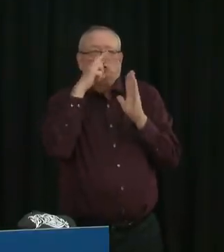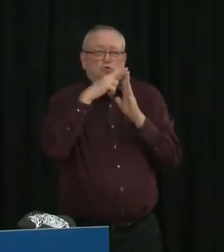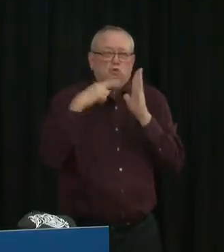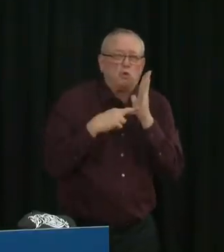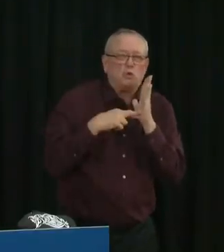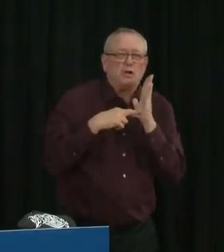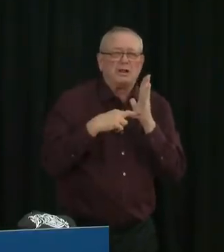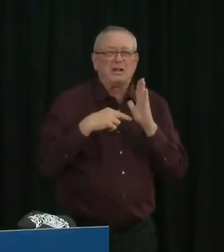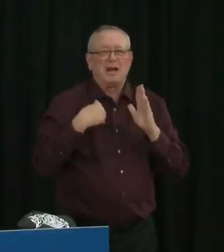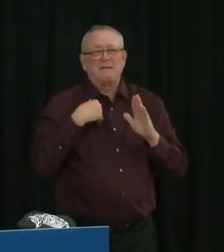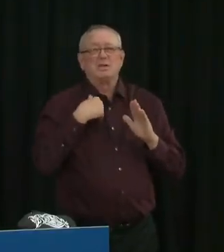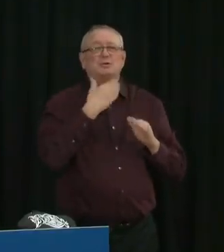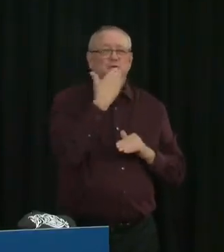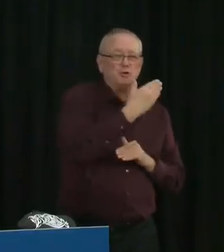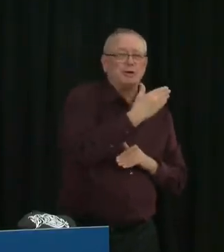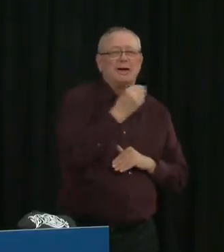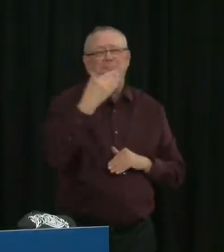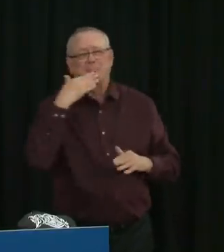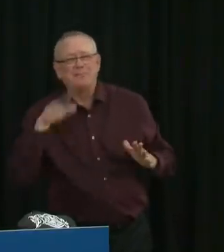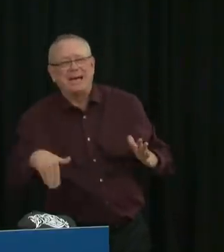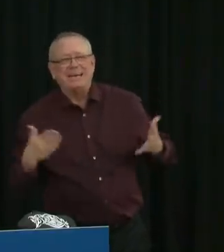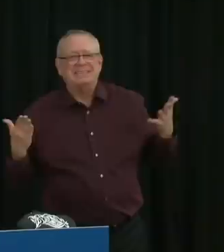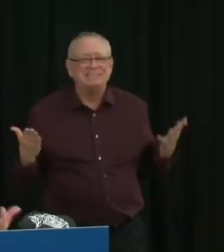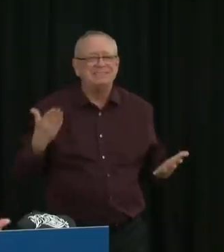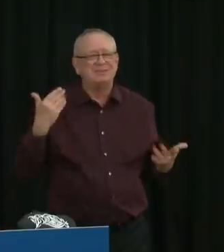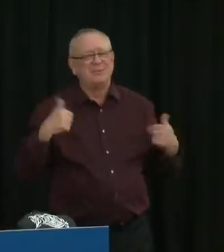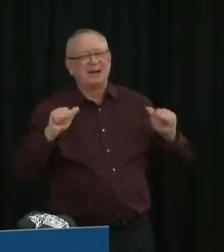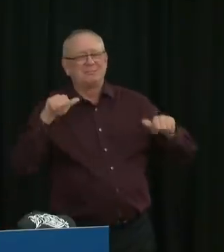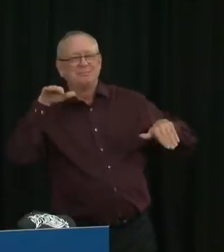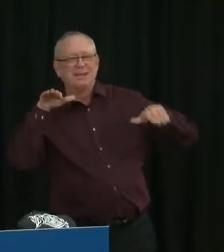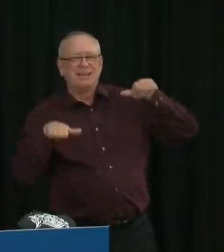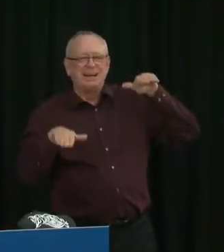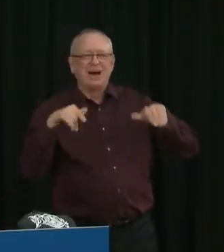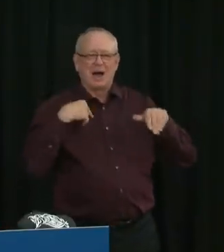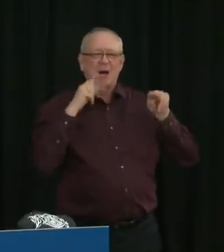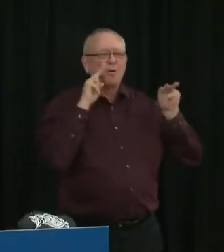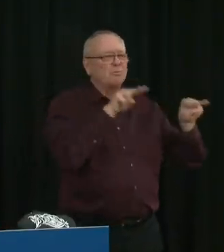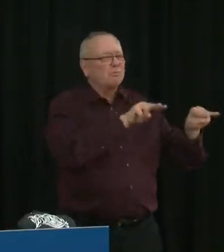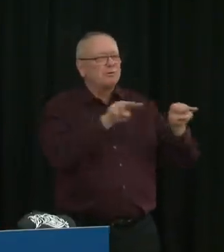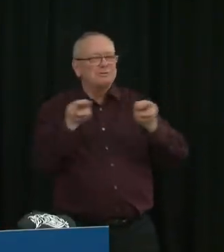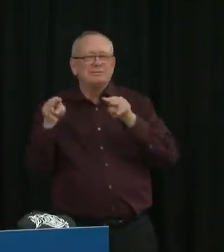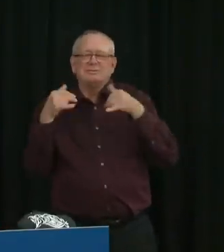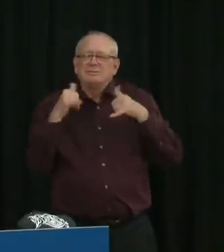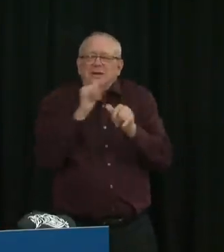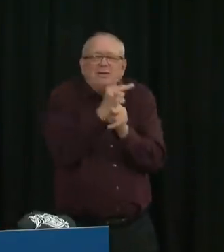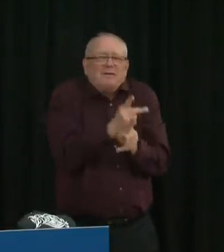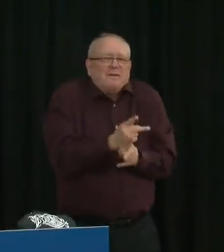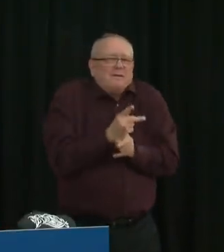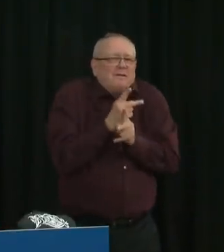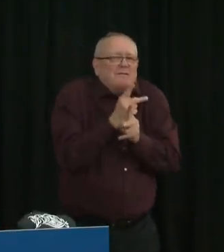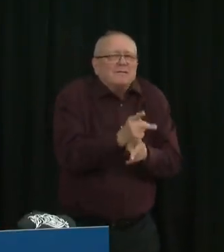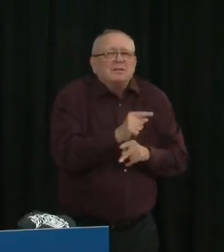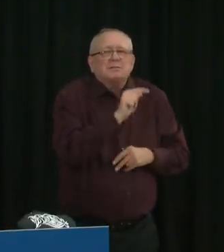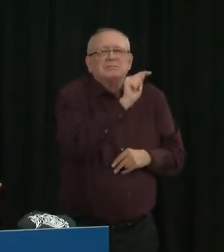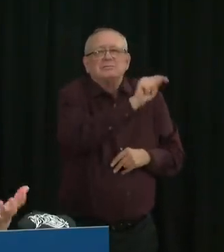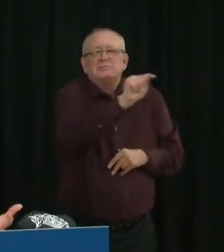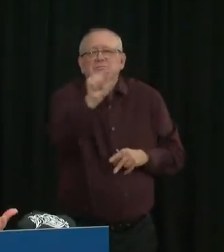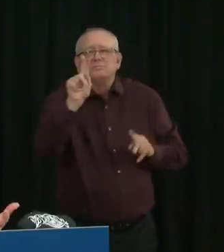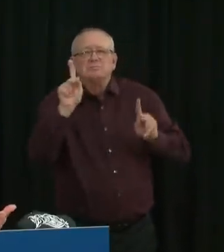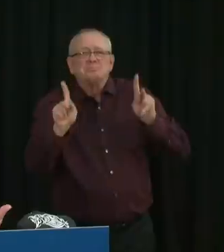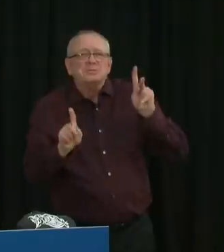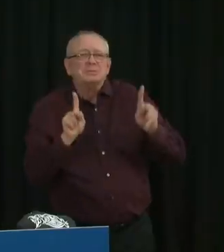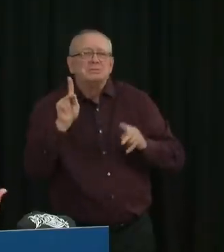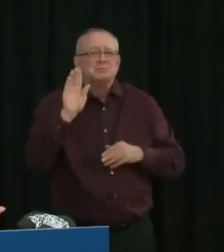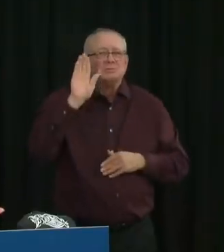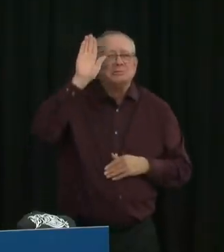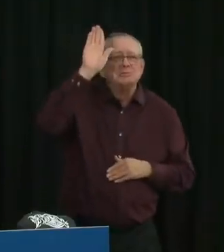we are watching, as I said, very carefully. We appreciate the perspectives that are shared by stakeholders. And again, there's no one